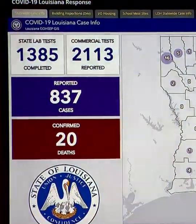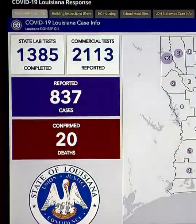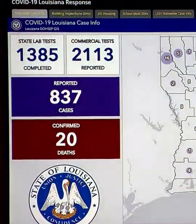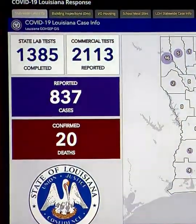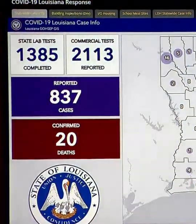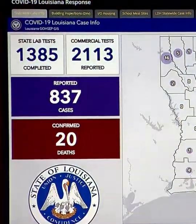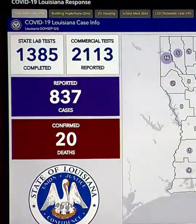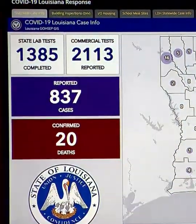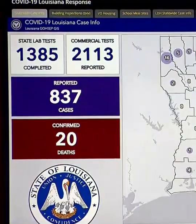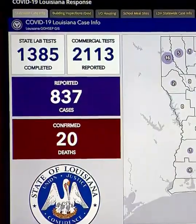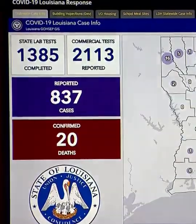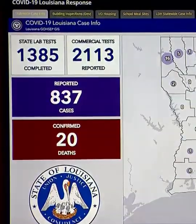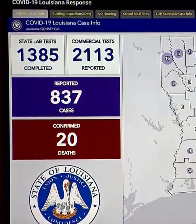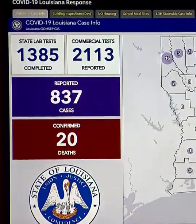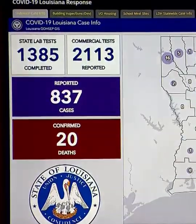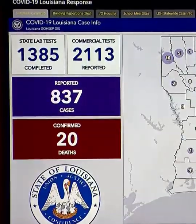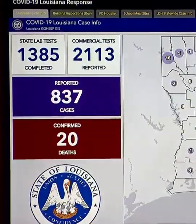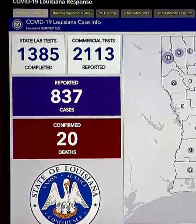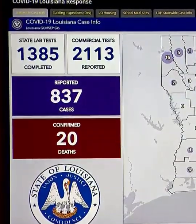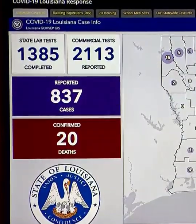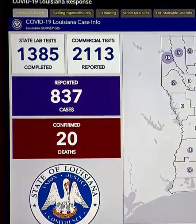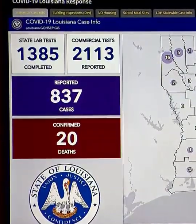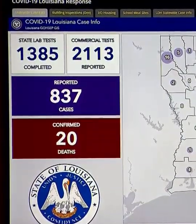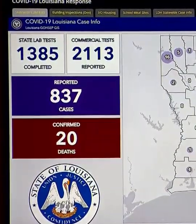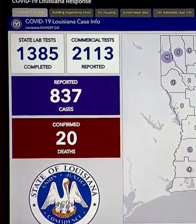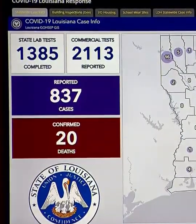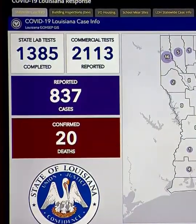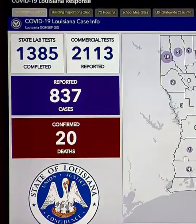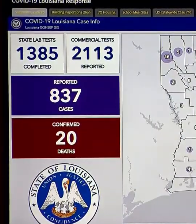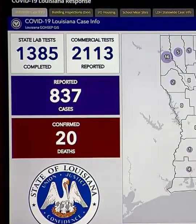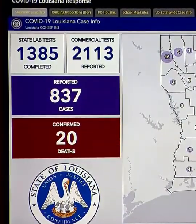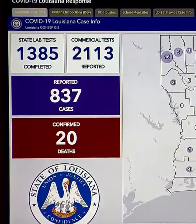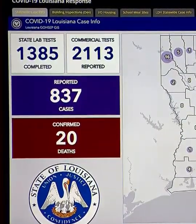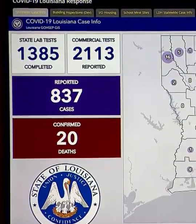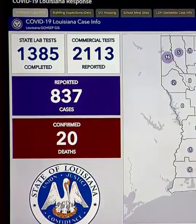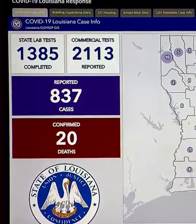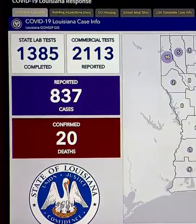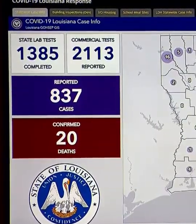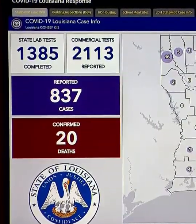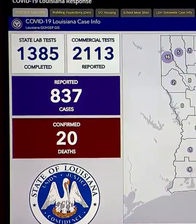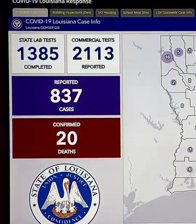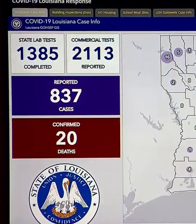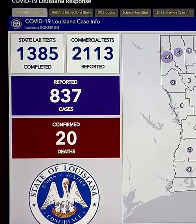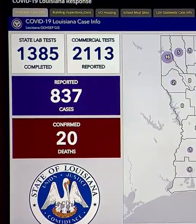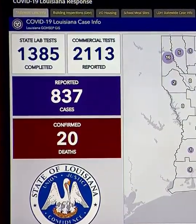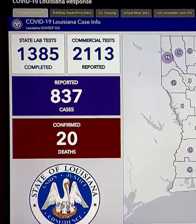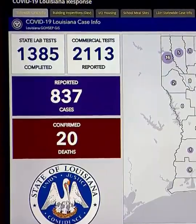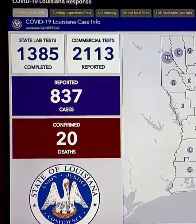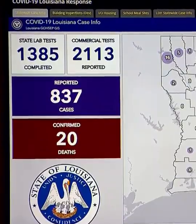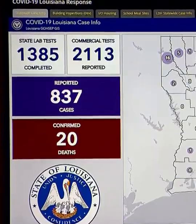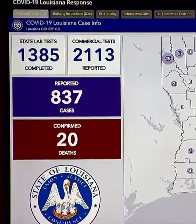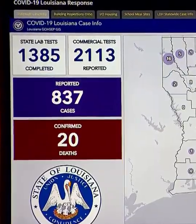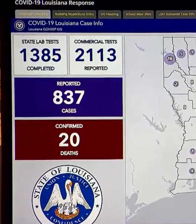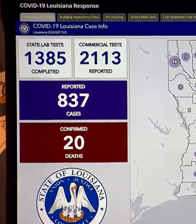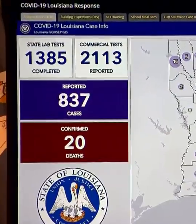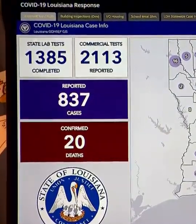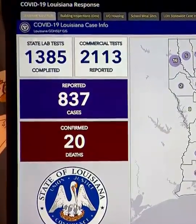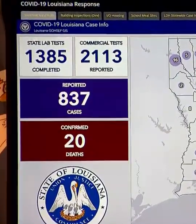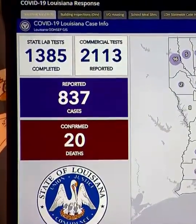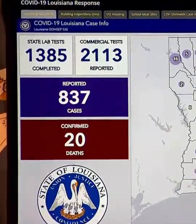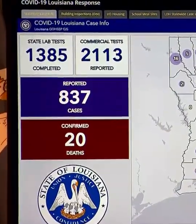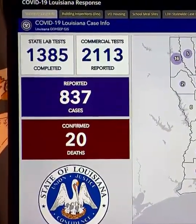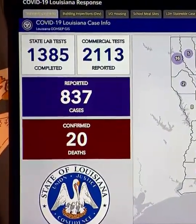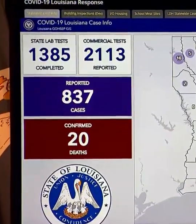is concerning to me because health care infrastructure is size to meet the population so